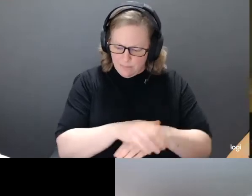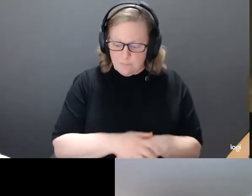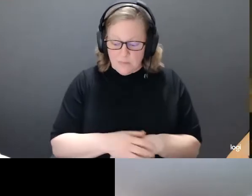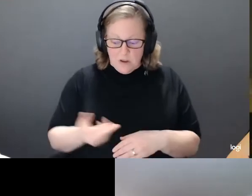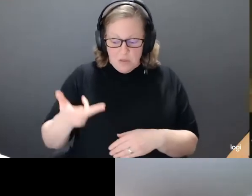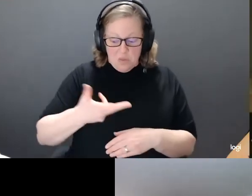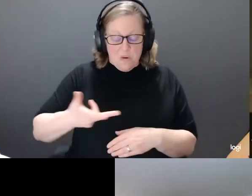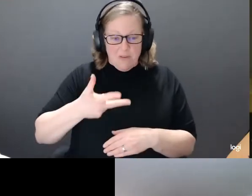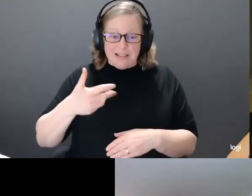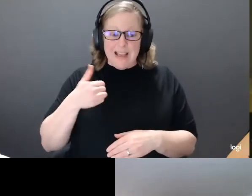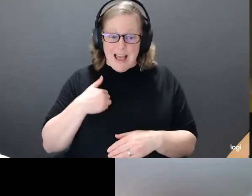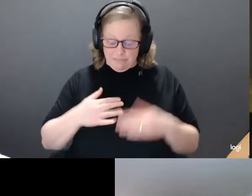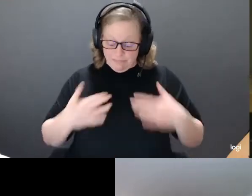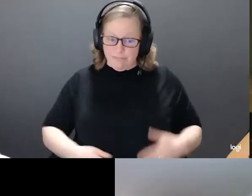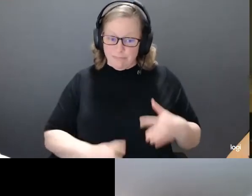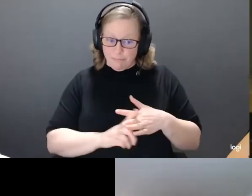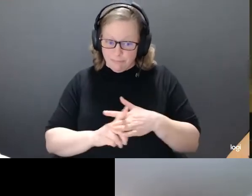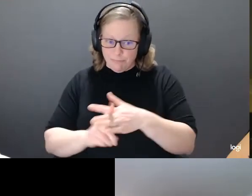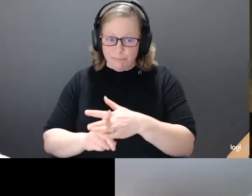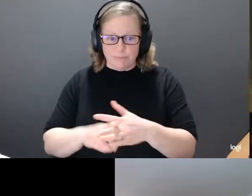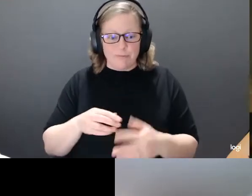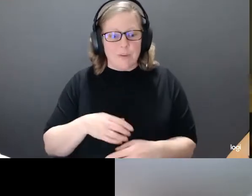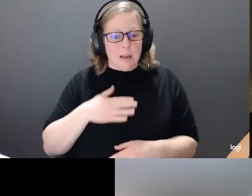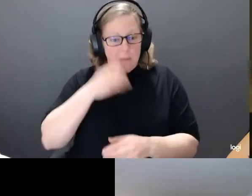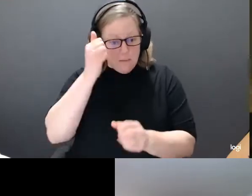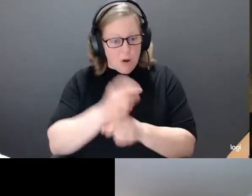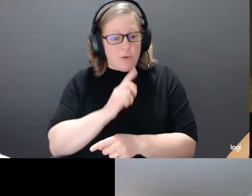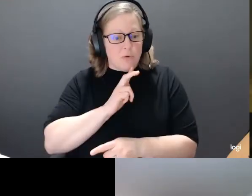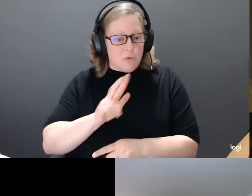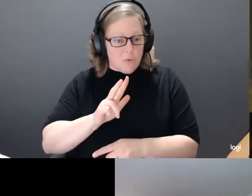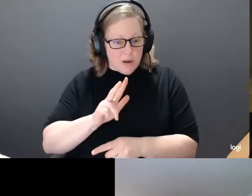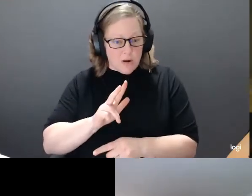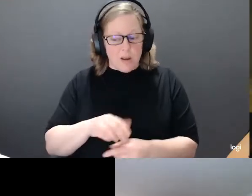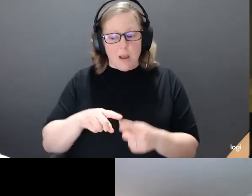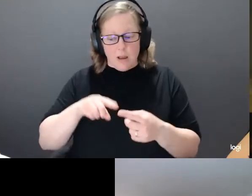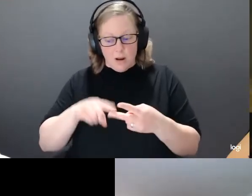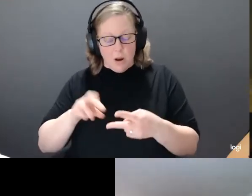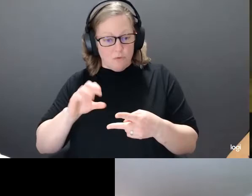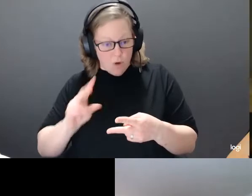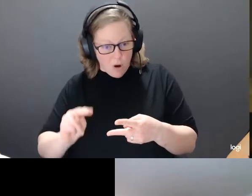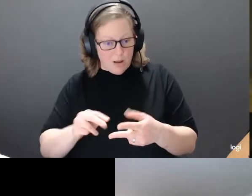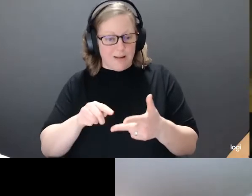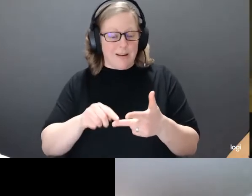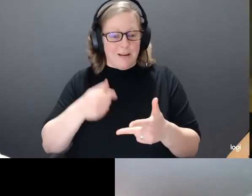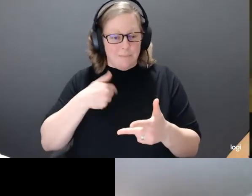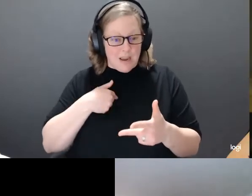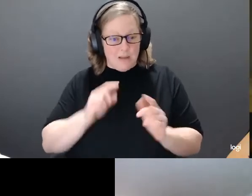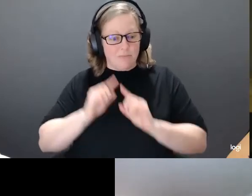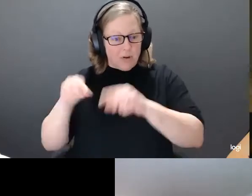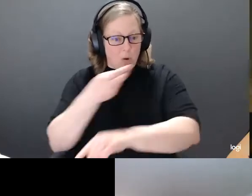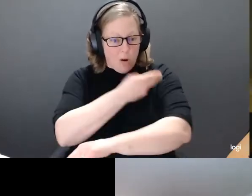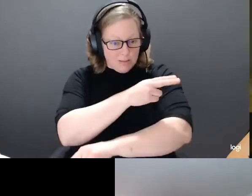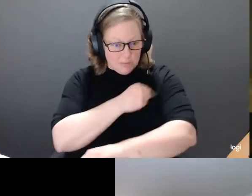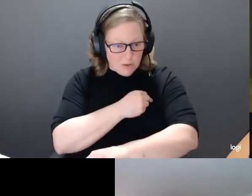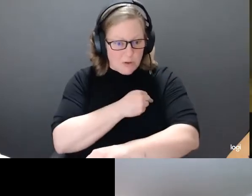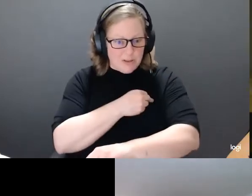My three-year-old brother Ron and I were taken to the local hospital in Morris, 10 dusty pothole miles east of our home in Low Farm.